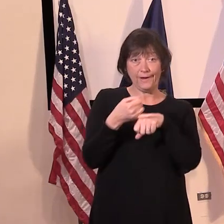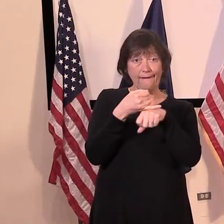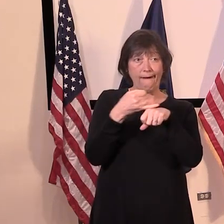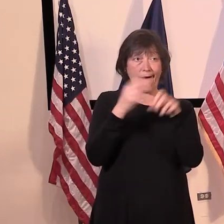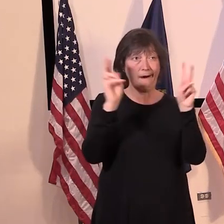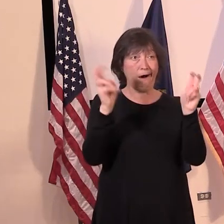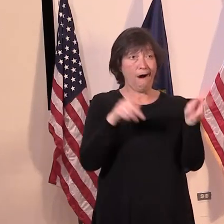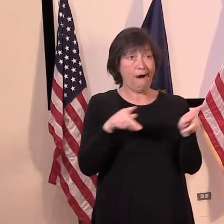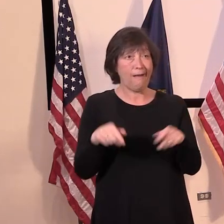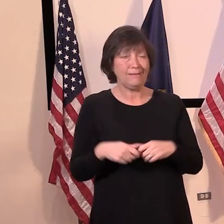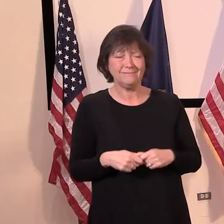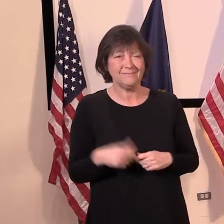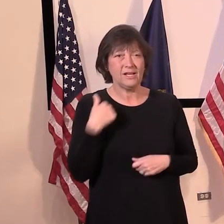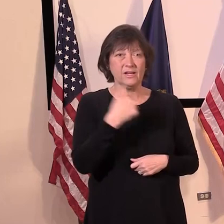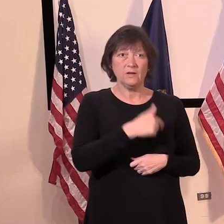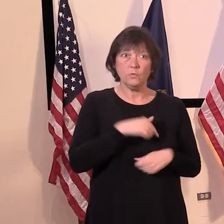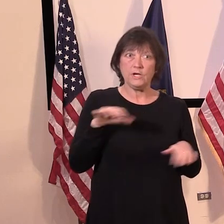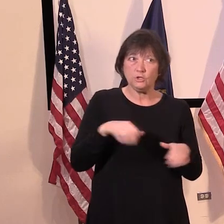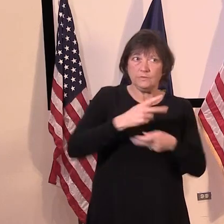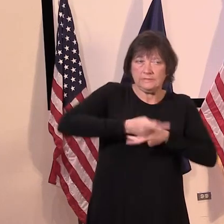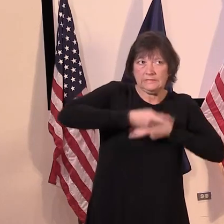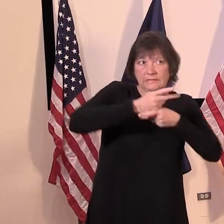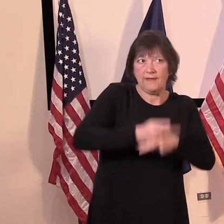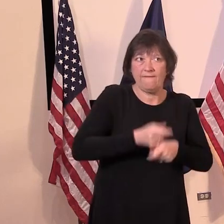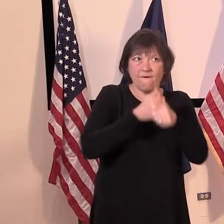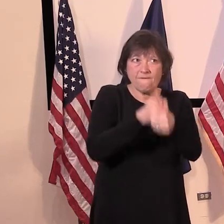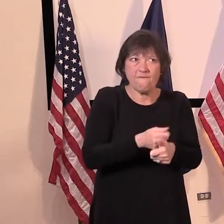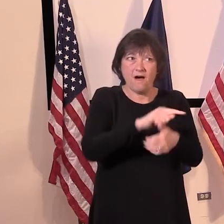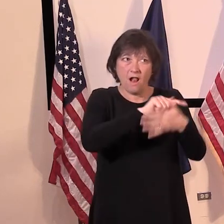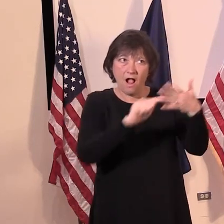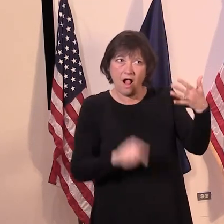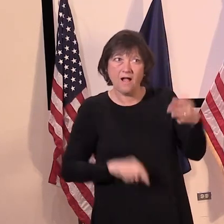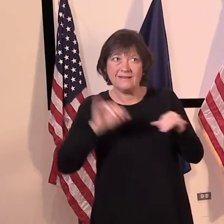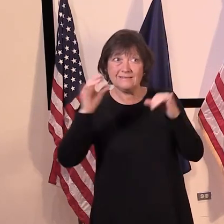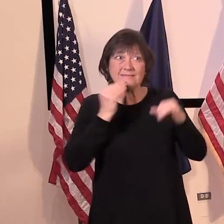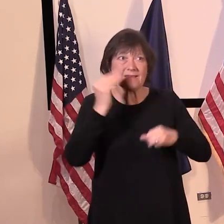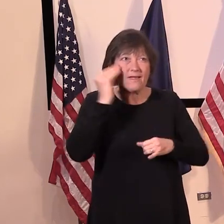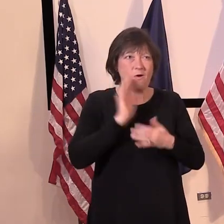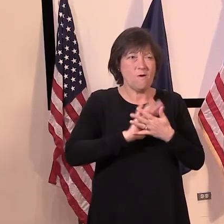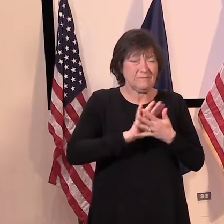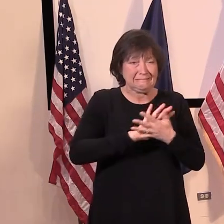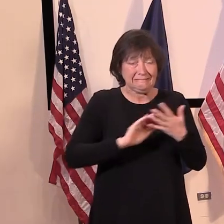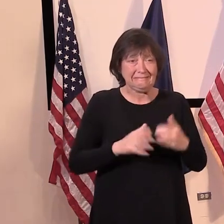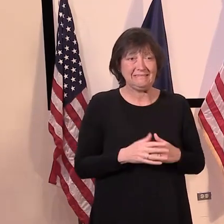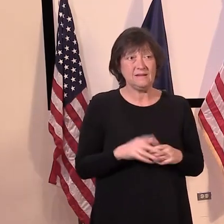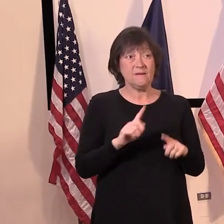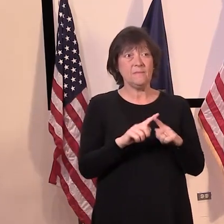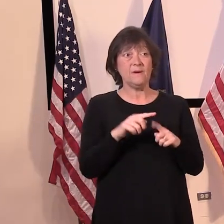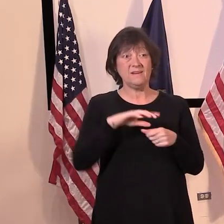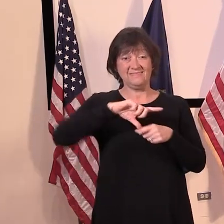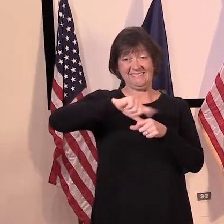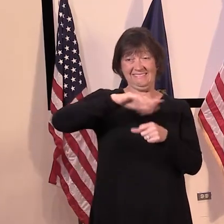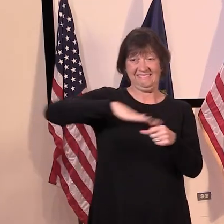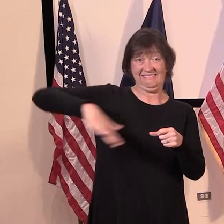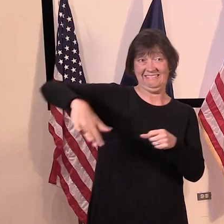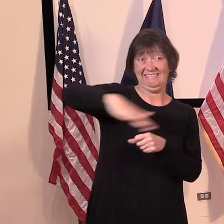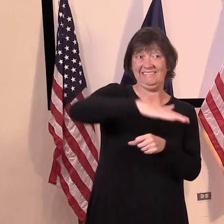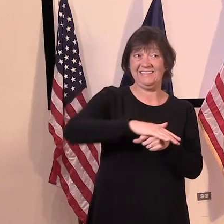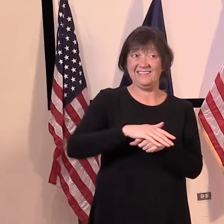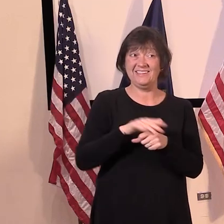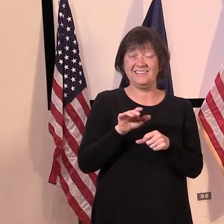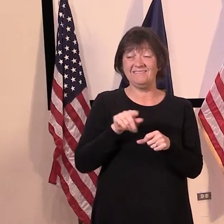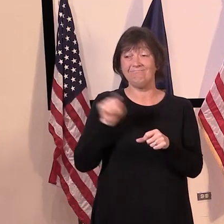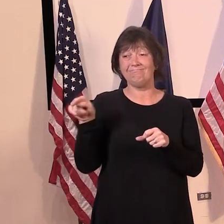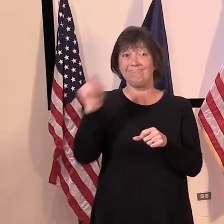we're doing all the right things and, and we're seeing, uh, the benefit of doing that, uh, but not very far from us, uh, in some of